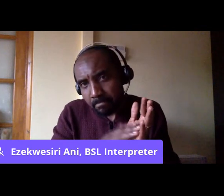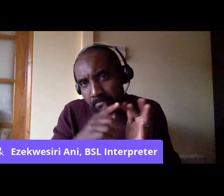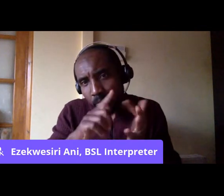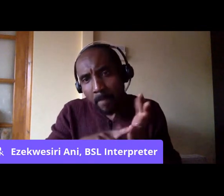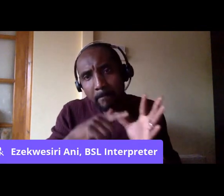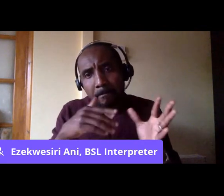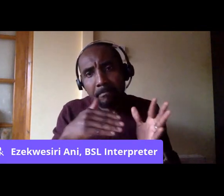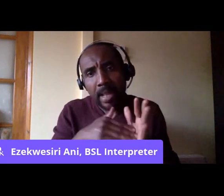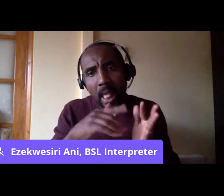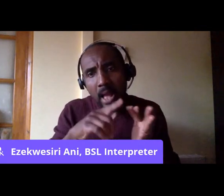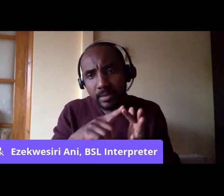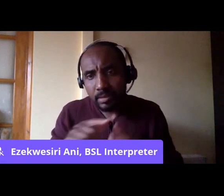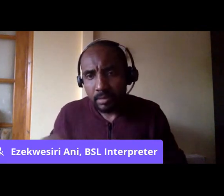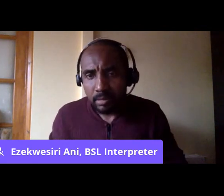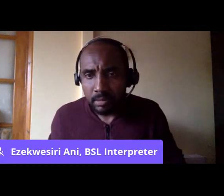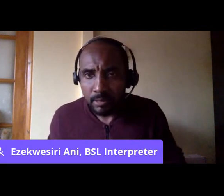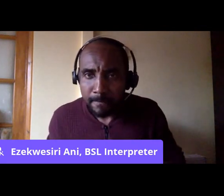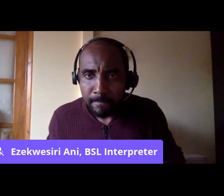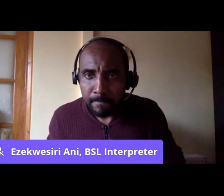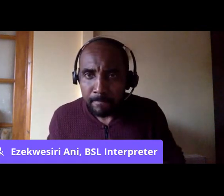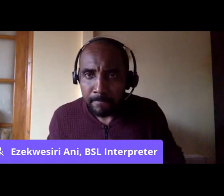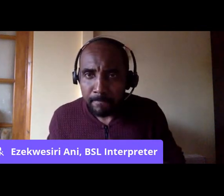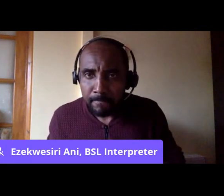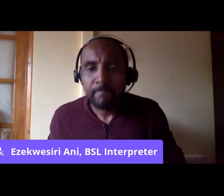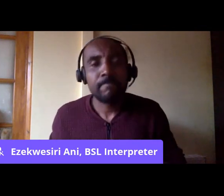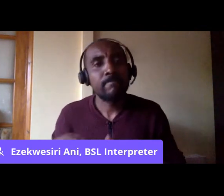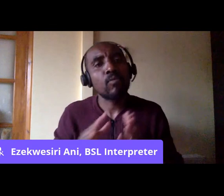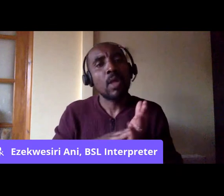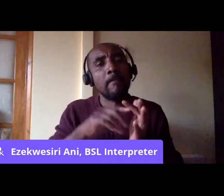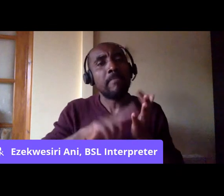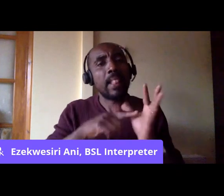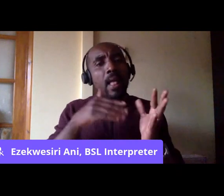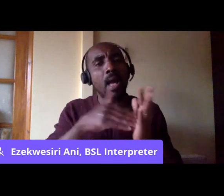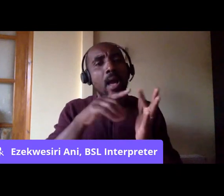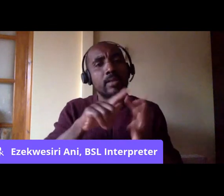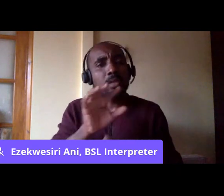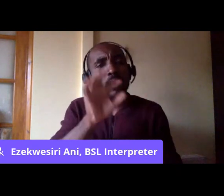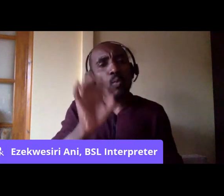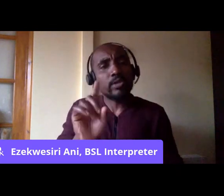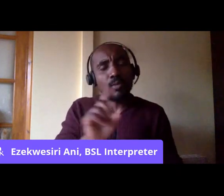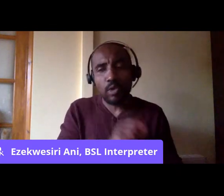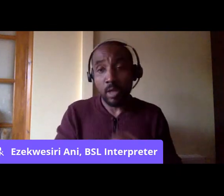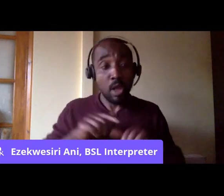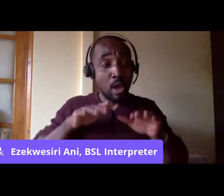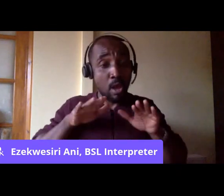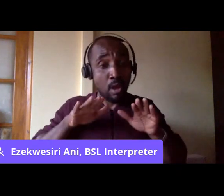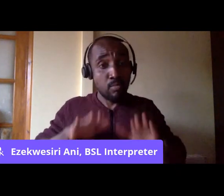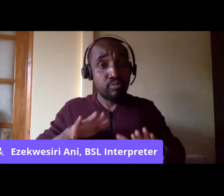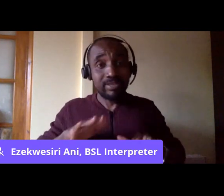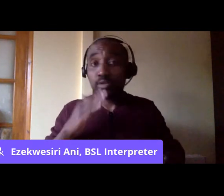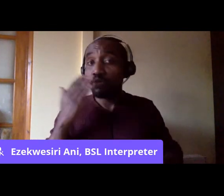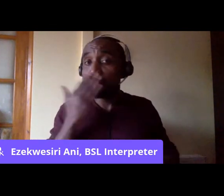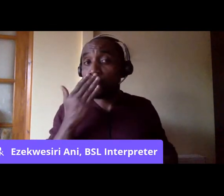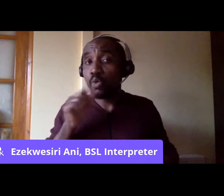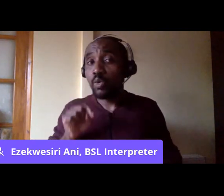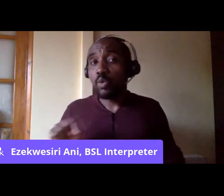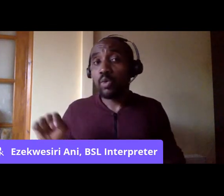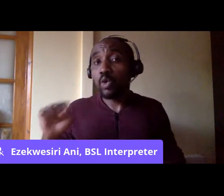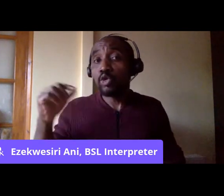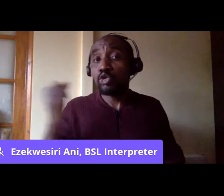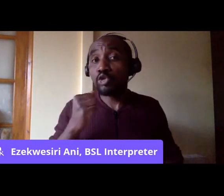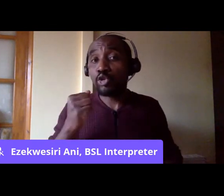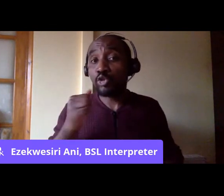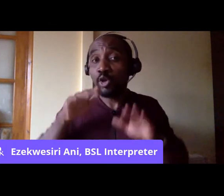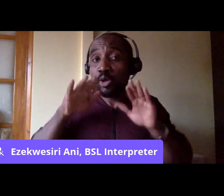her question or, well, the question, should I say, was should British schools teach British colonial